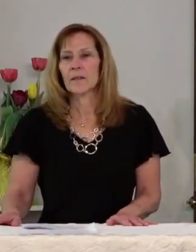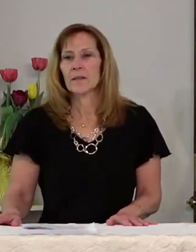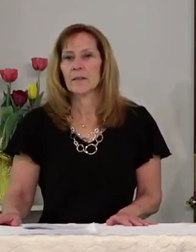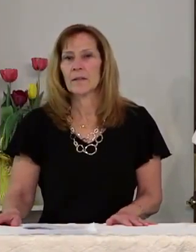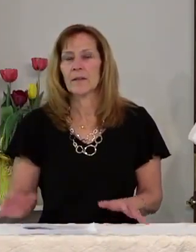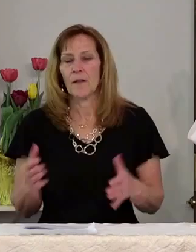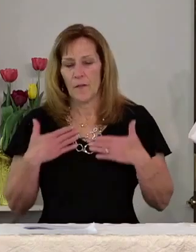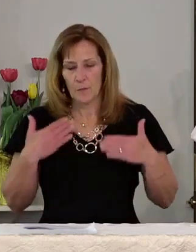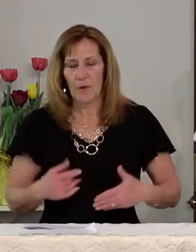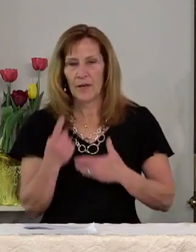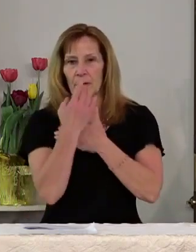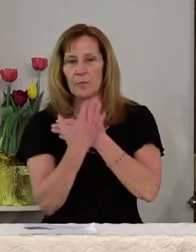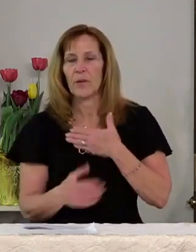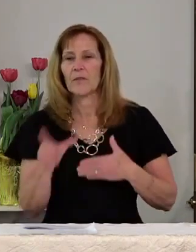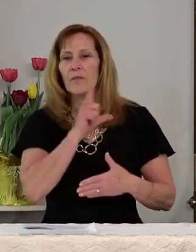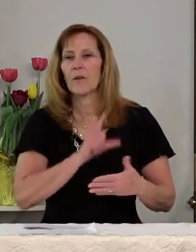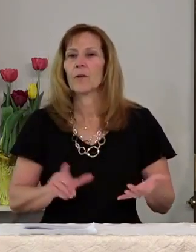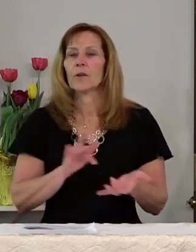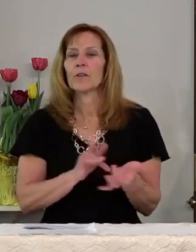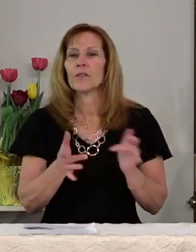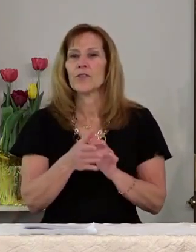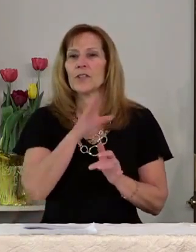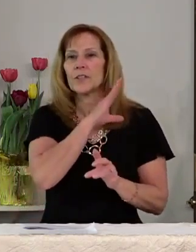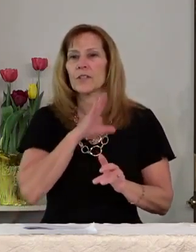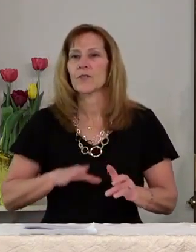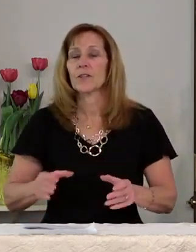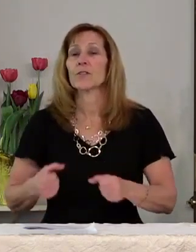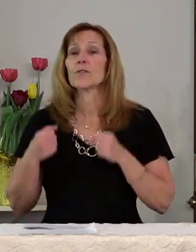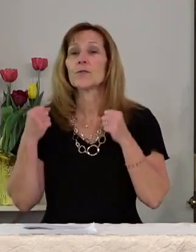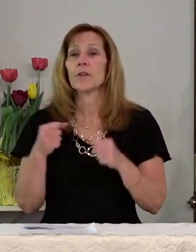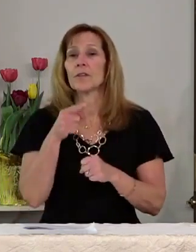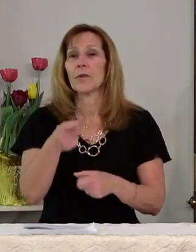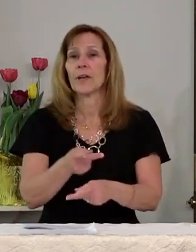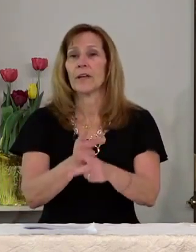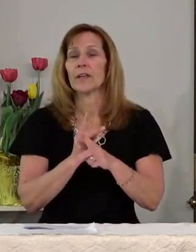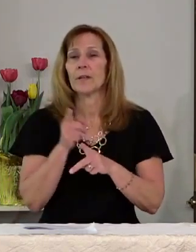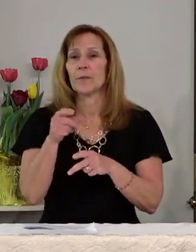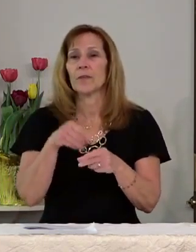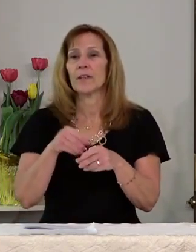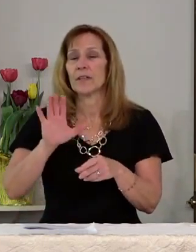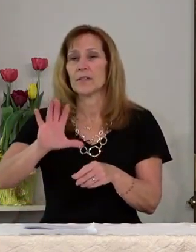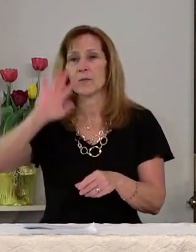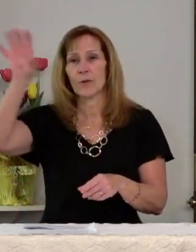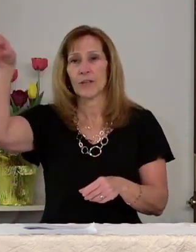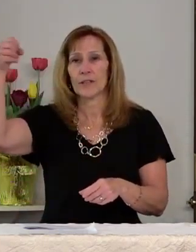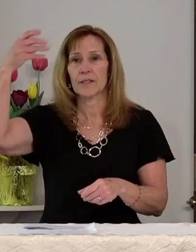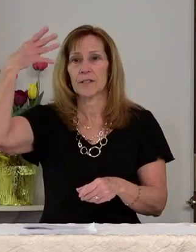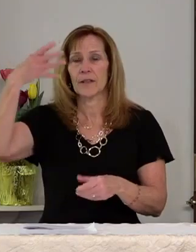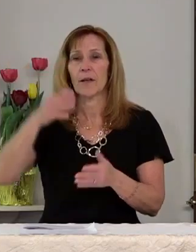the body and blood of our Lord Jesus Christ strengthen you and keep you in his grace